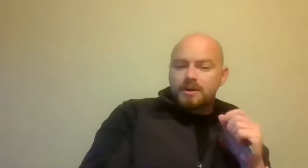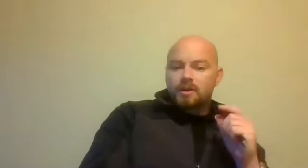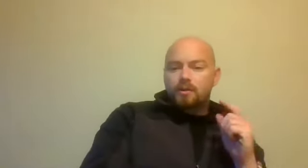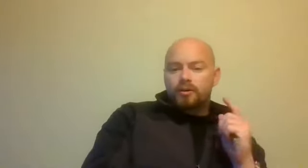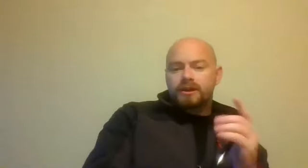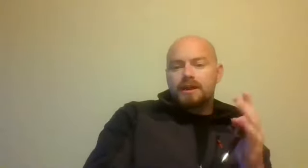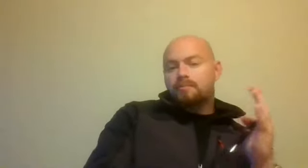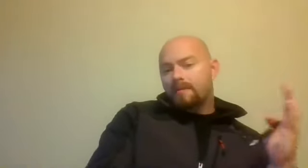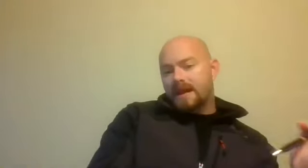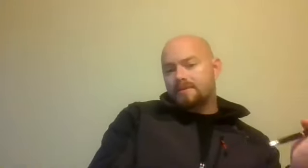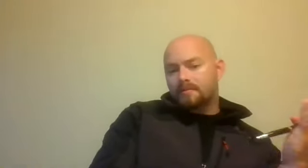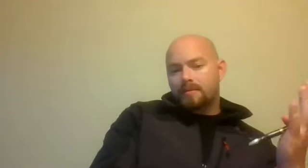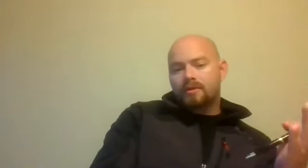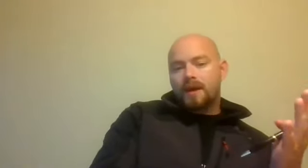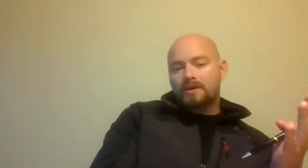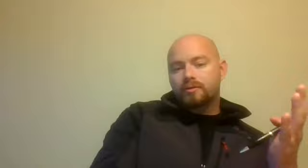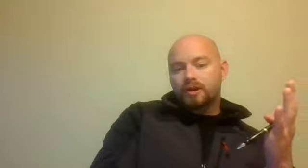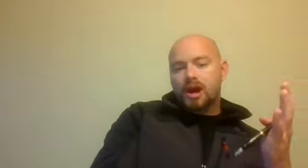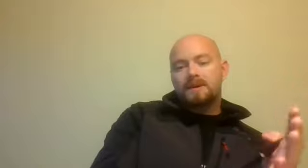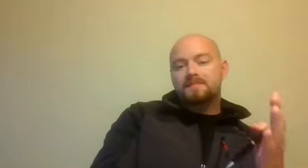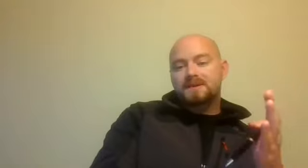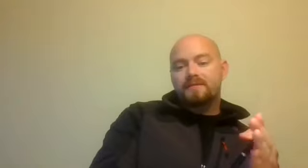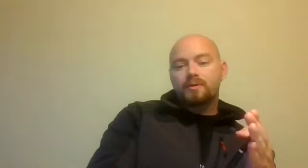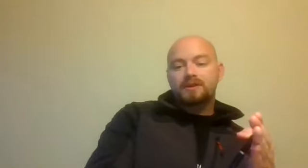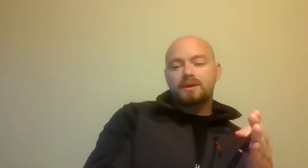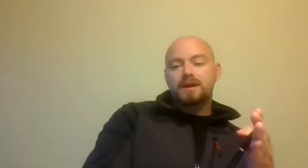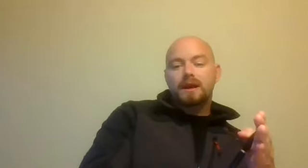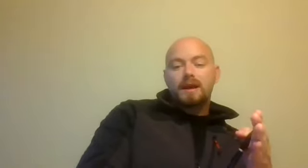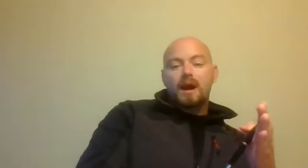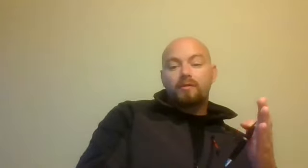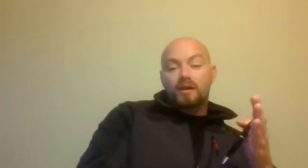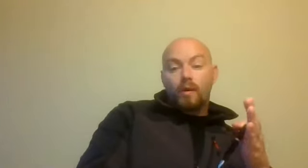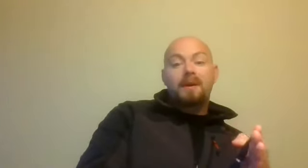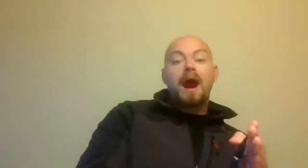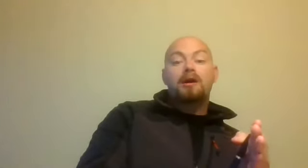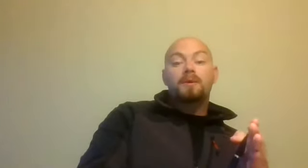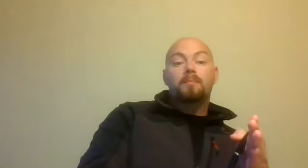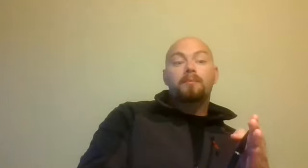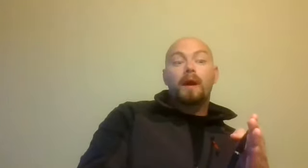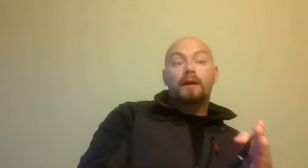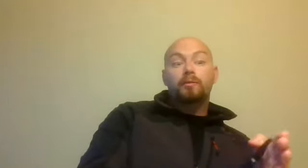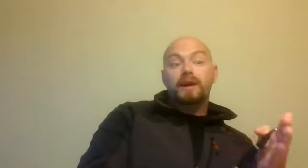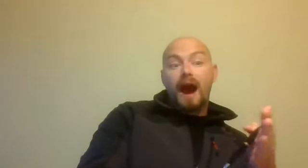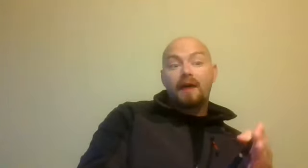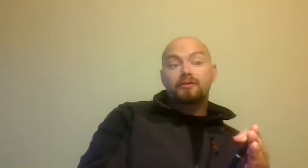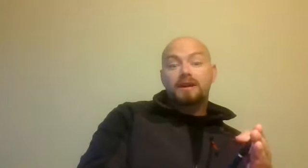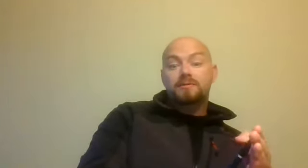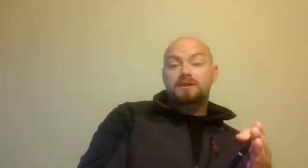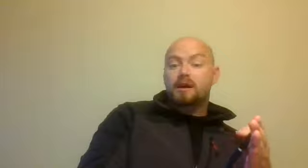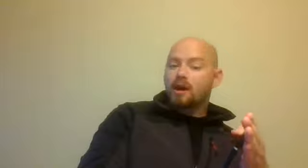So until probably next week, I'm probably going to look back and do it on a topic specific one next week. We've got a webinar coming up the week after next, which is on